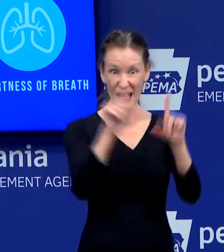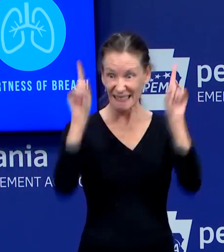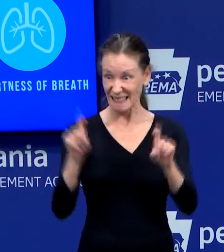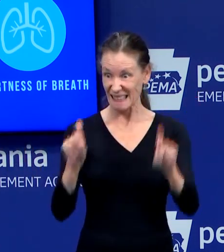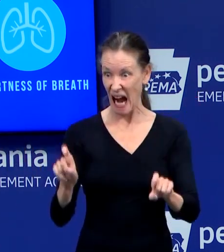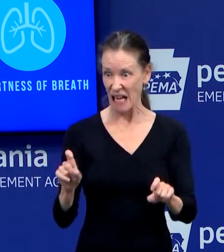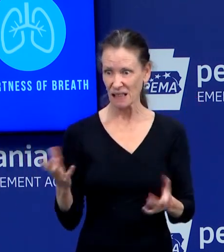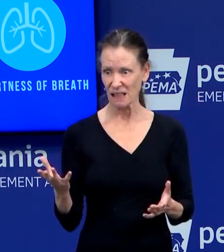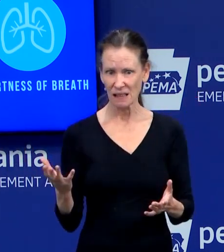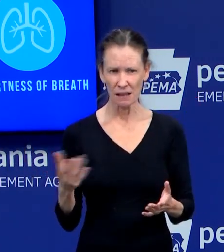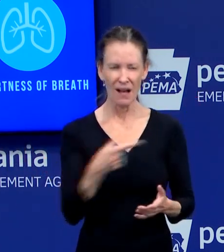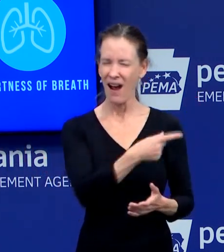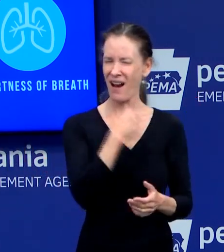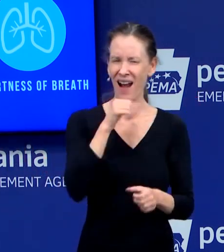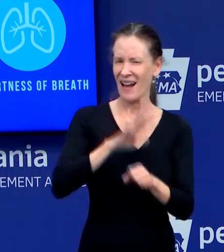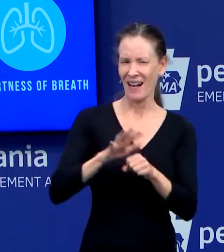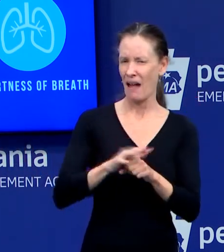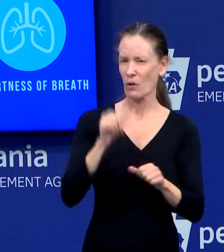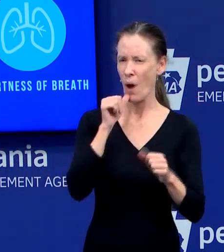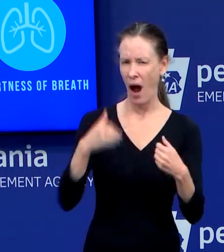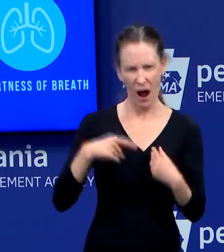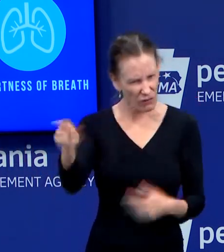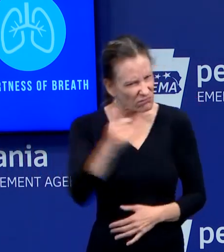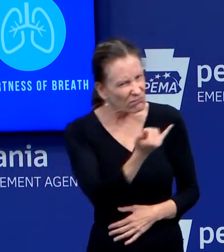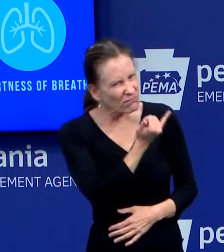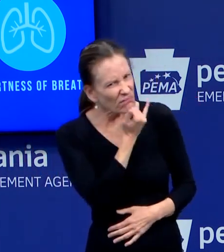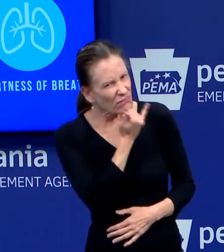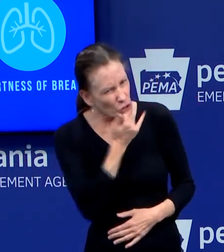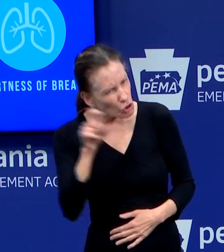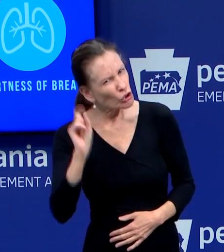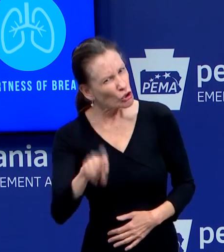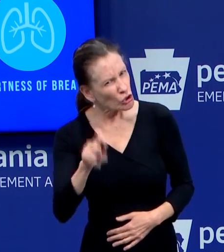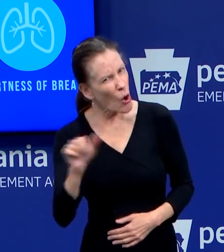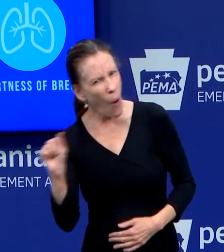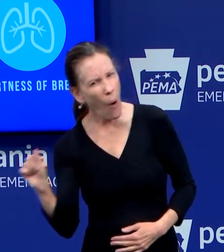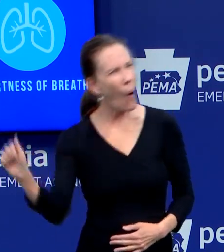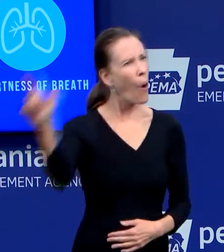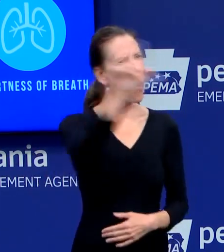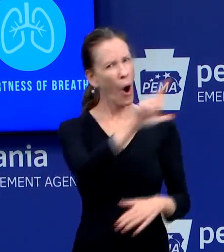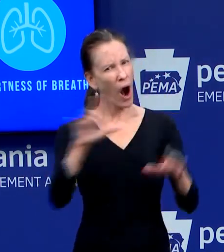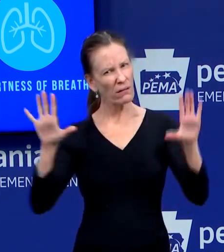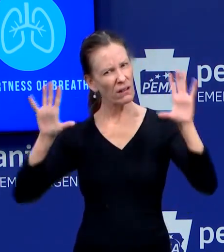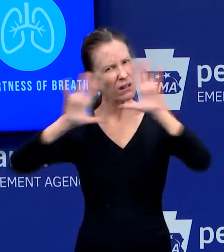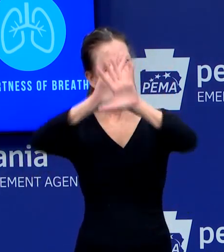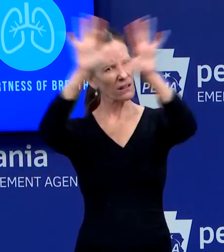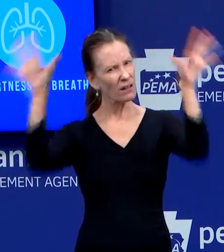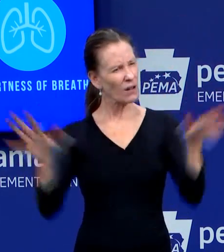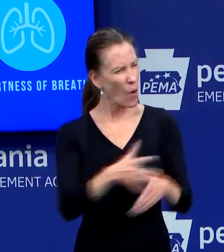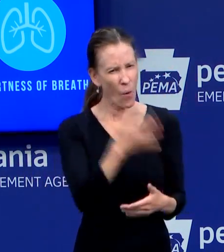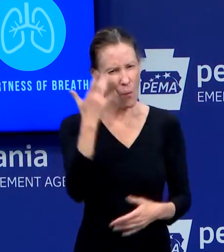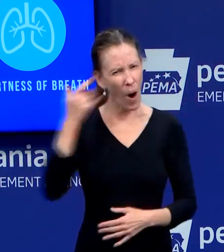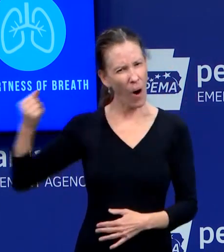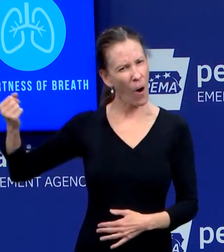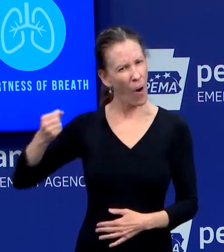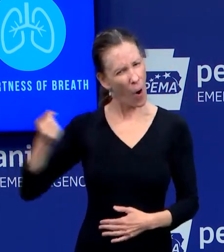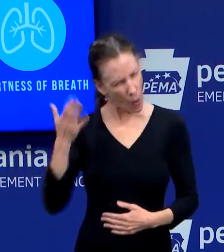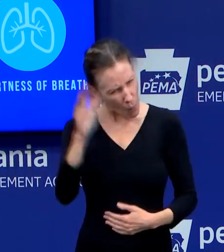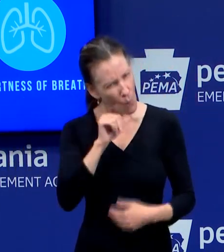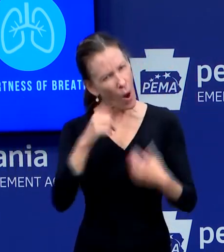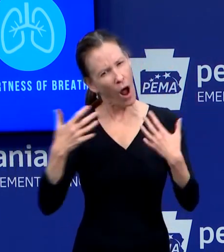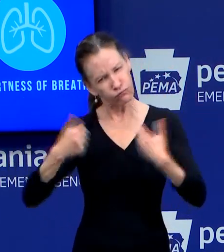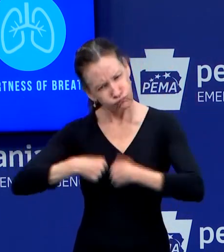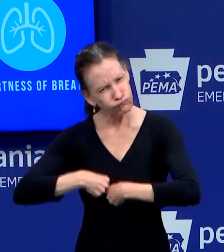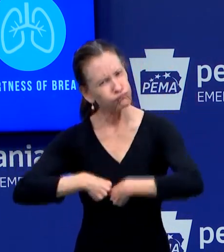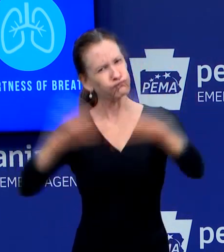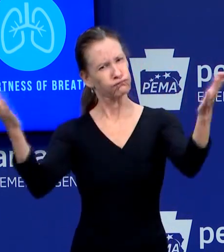if you have the capacity to do more? Well, the, sure. Why screen people with criteria